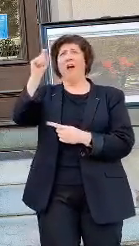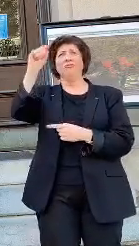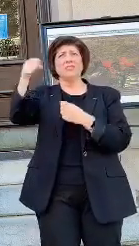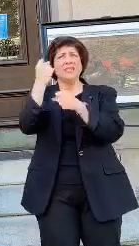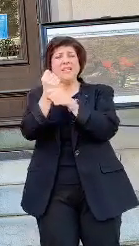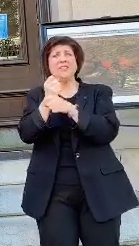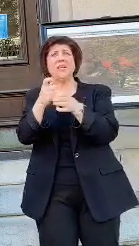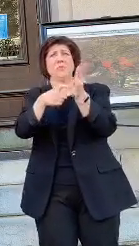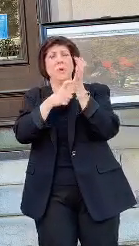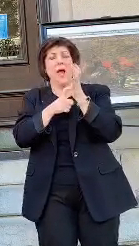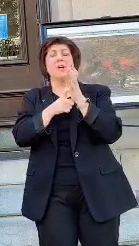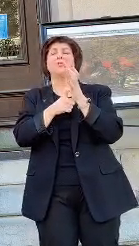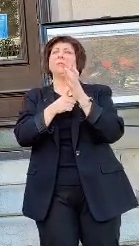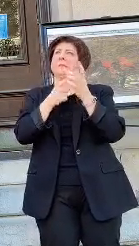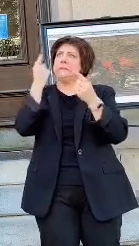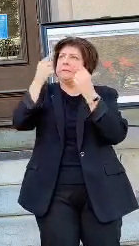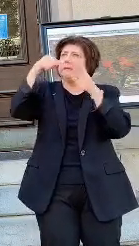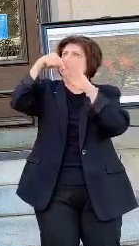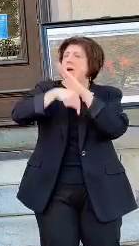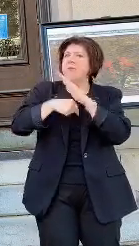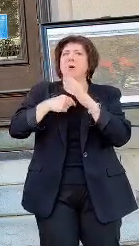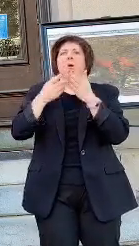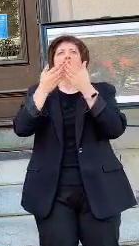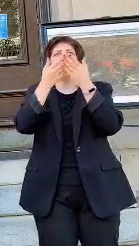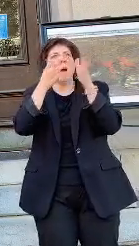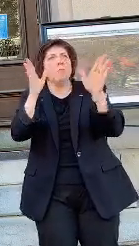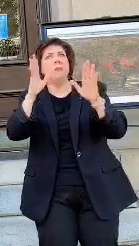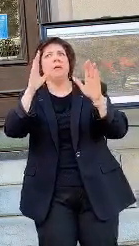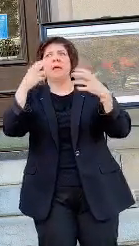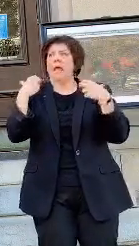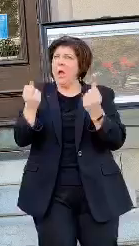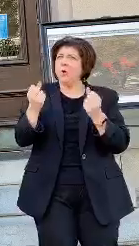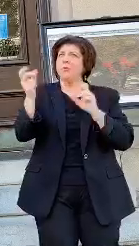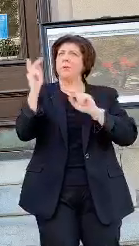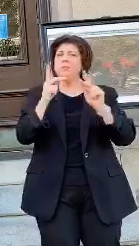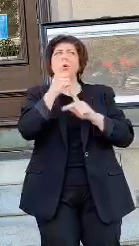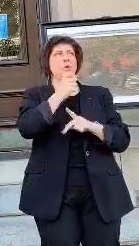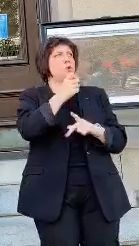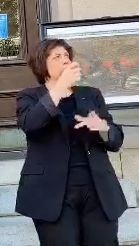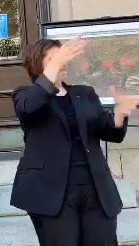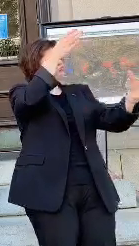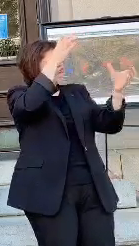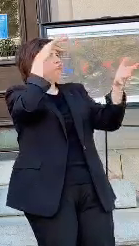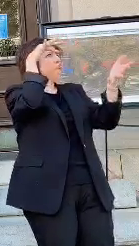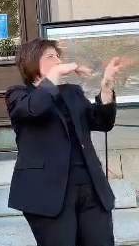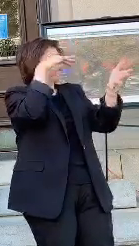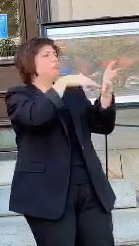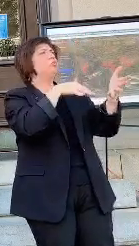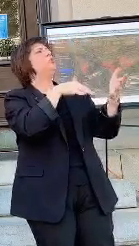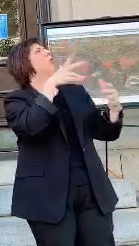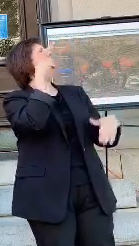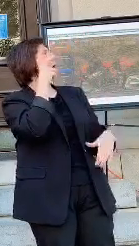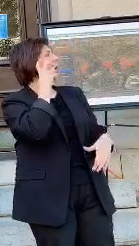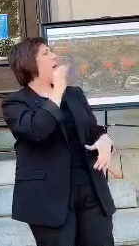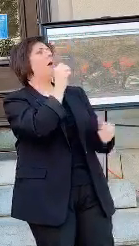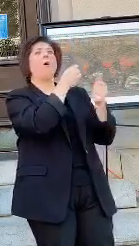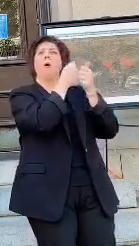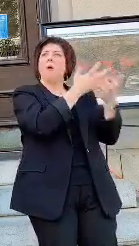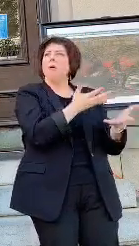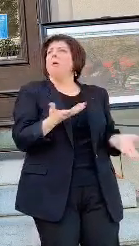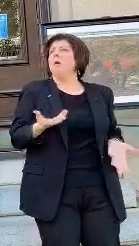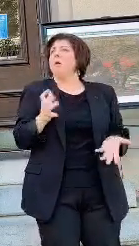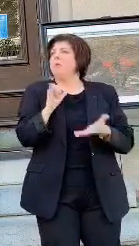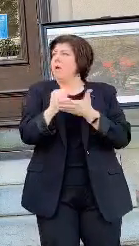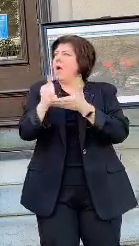public health professionals be listened to and that elected leaders enact policies that help